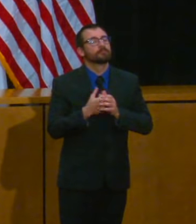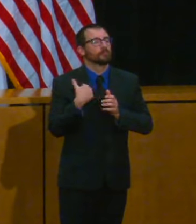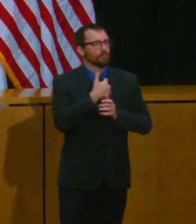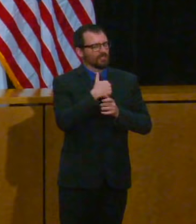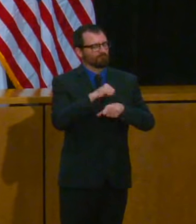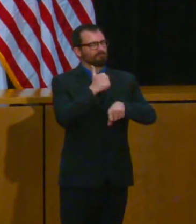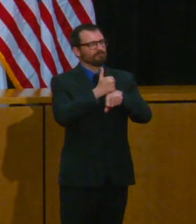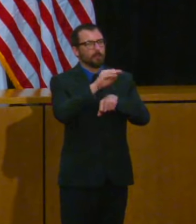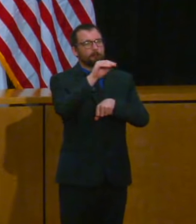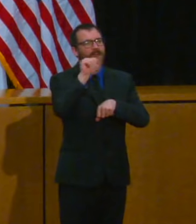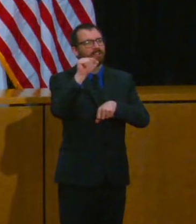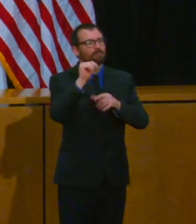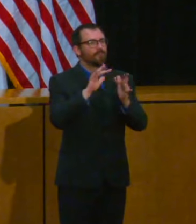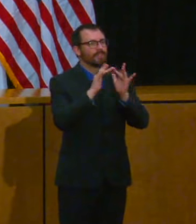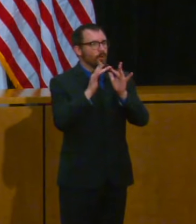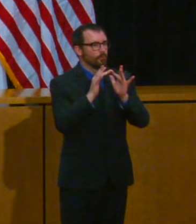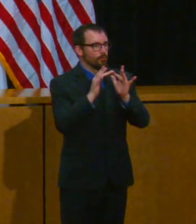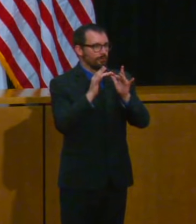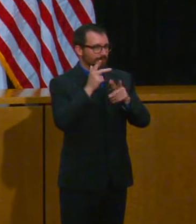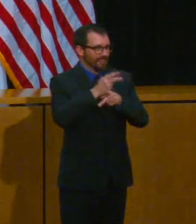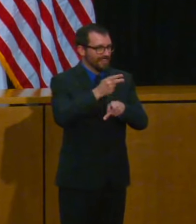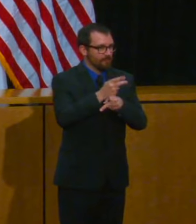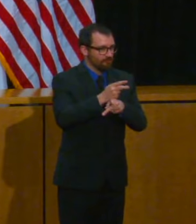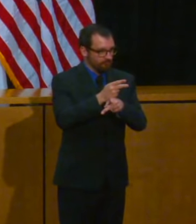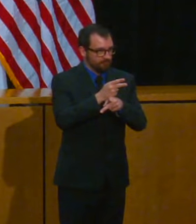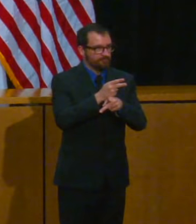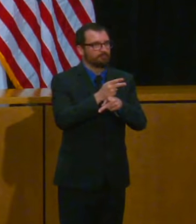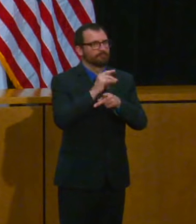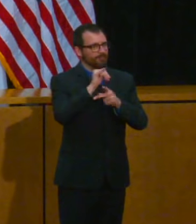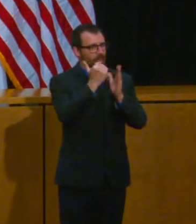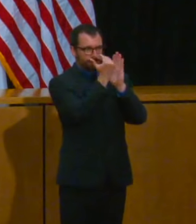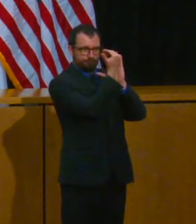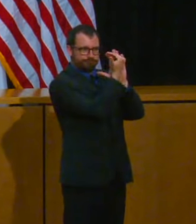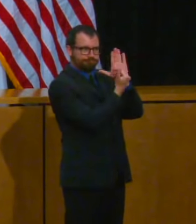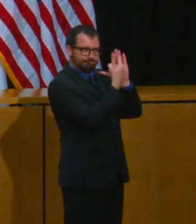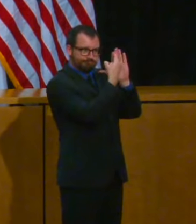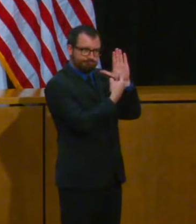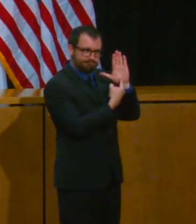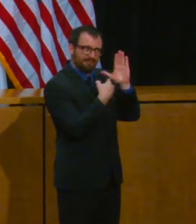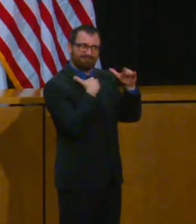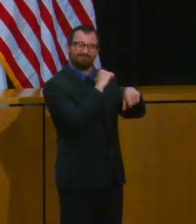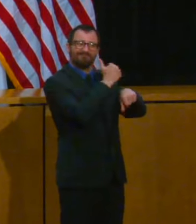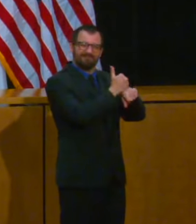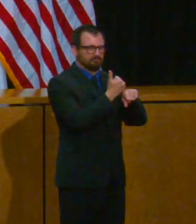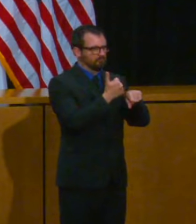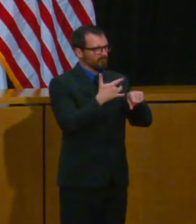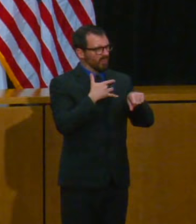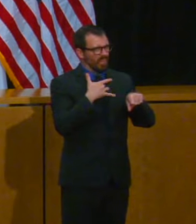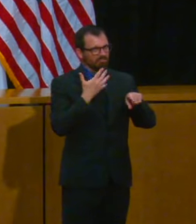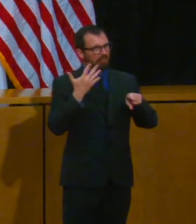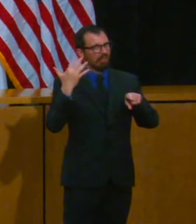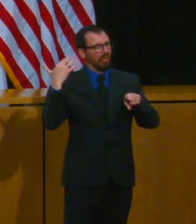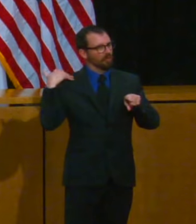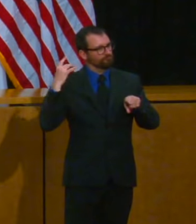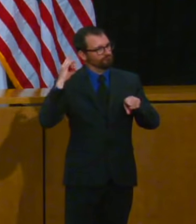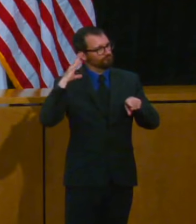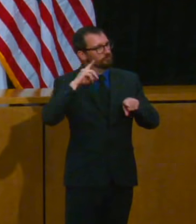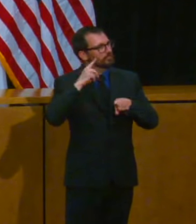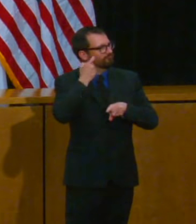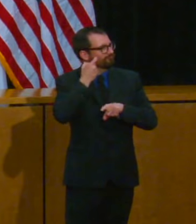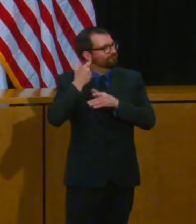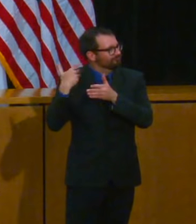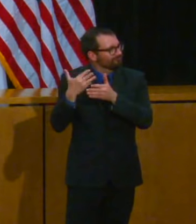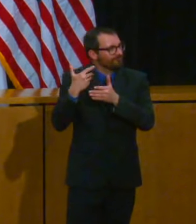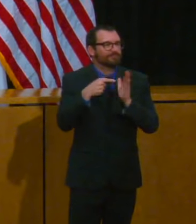services and organizations to preserve and protect your mental health the website connects Massachusetts residents